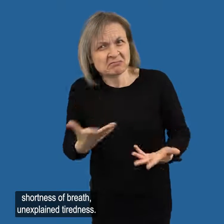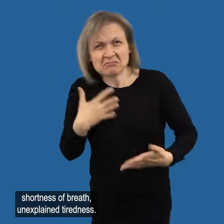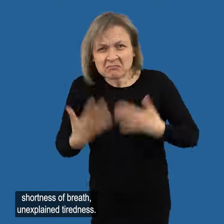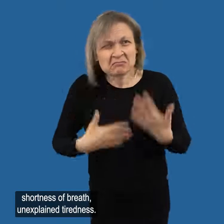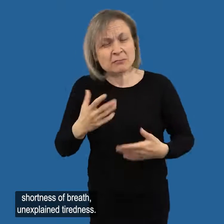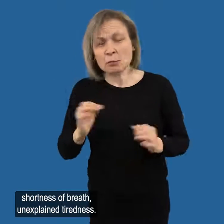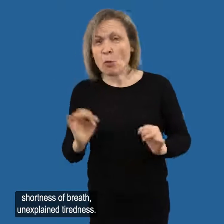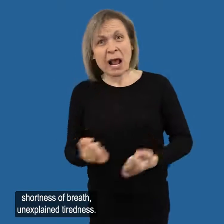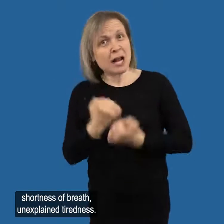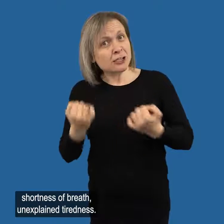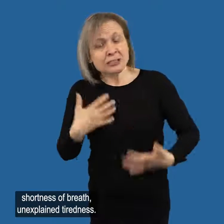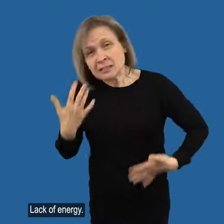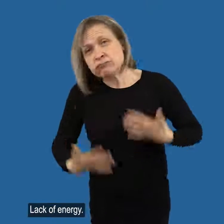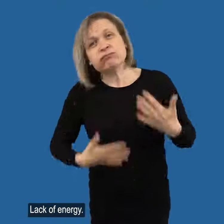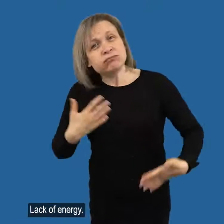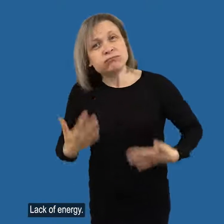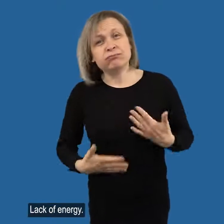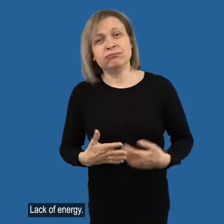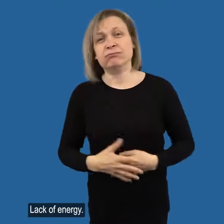Unexplained tiredness, lack of energy